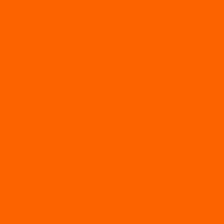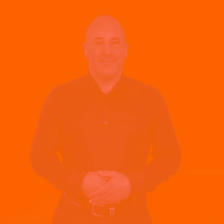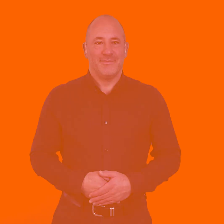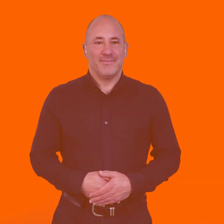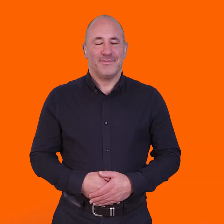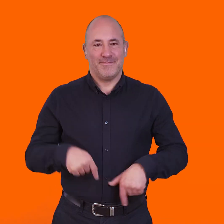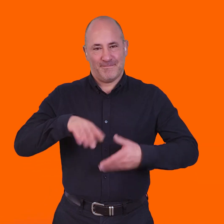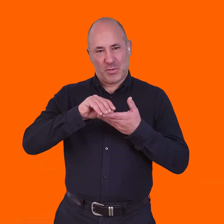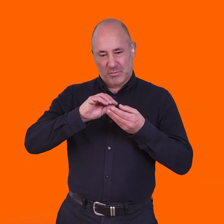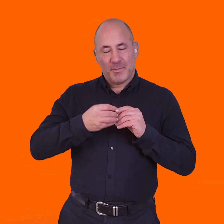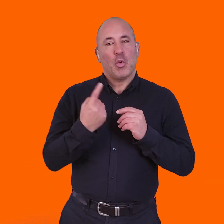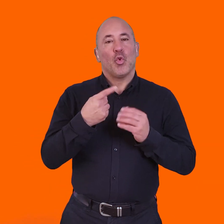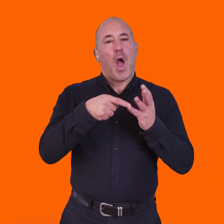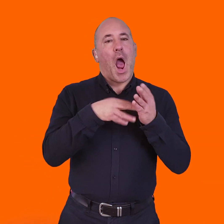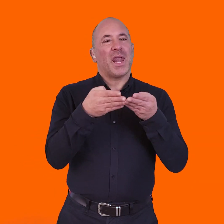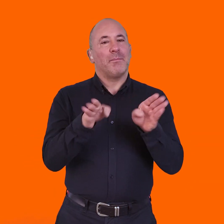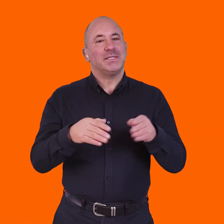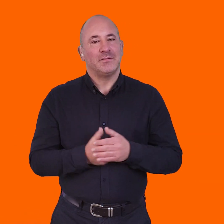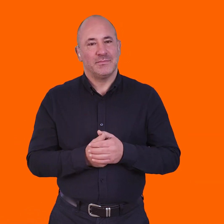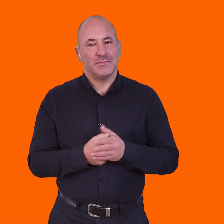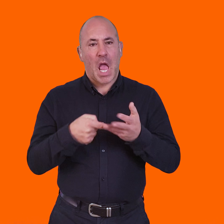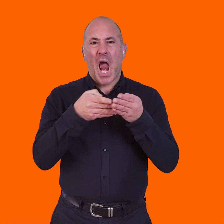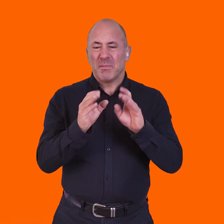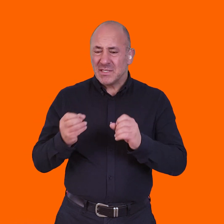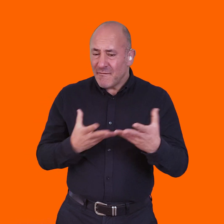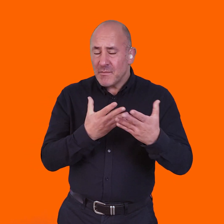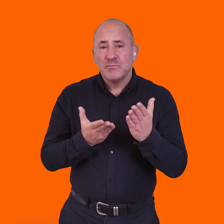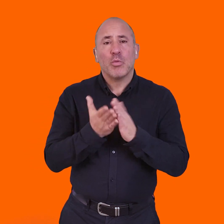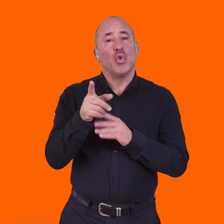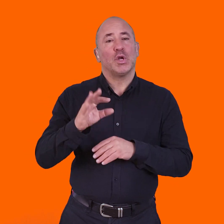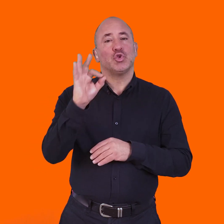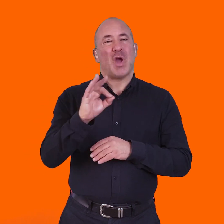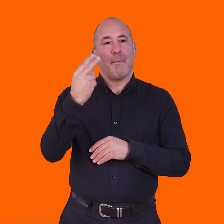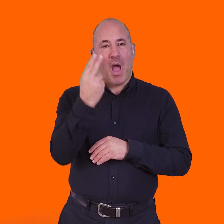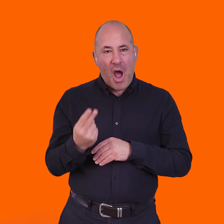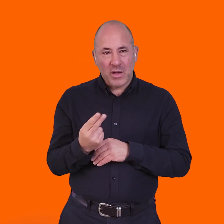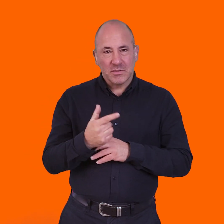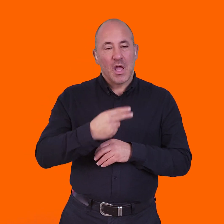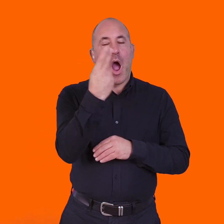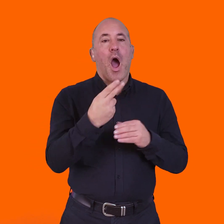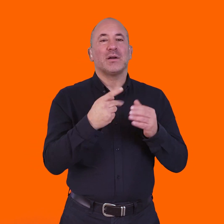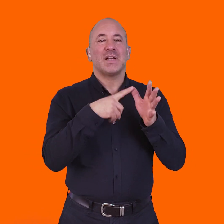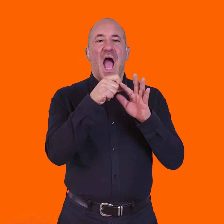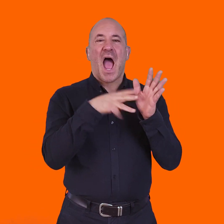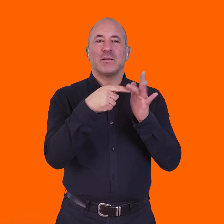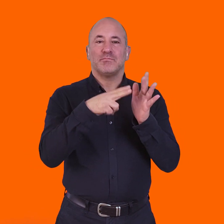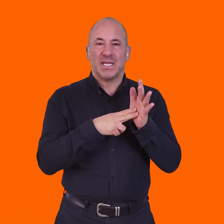This podcast has been produced by Unlimited. Unlimited is delivered by Shape Arts and Arts Admin